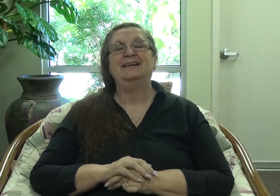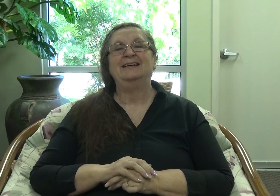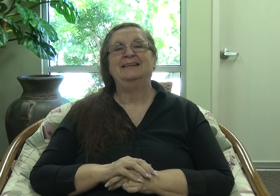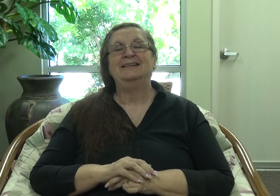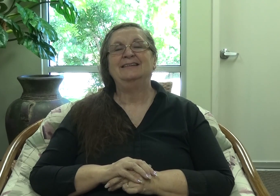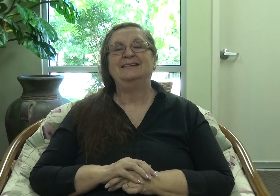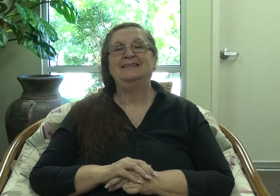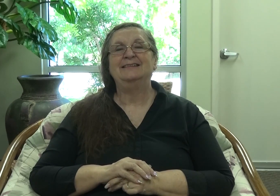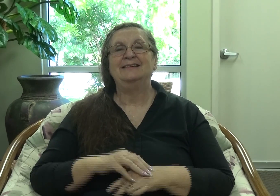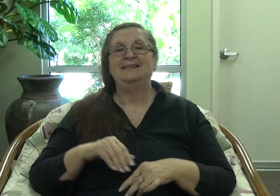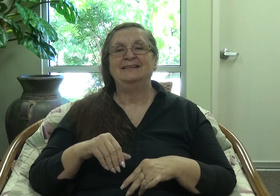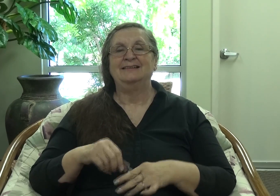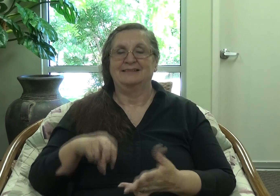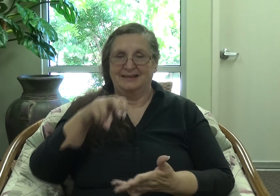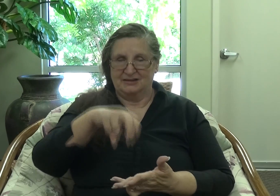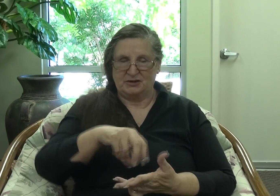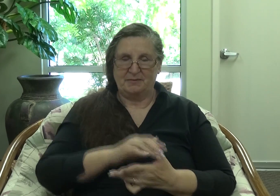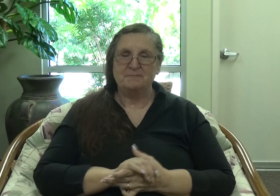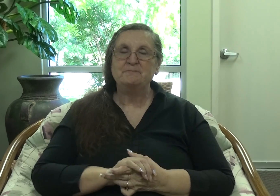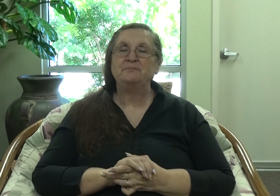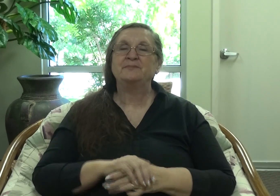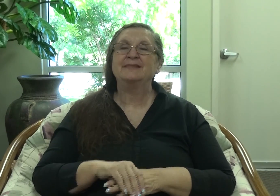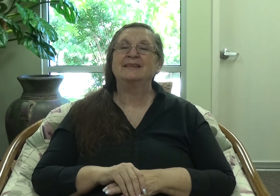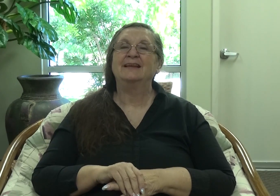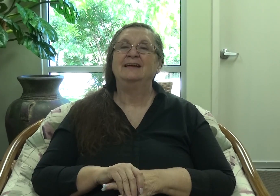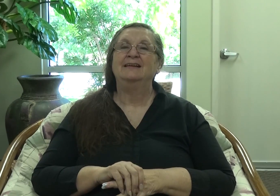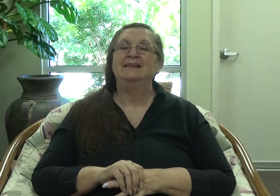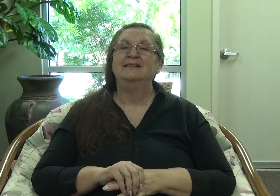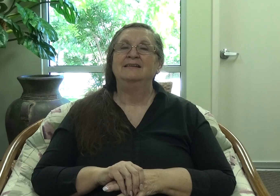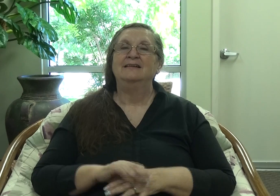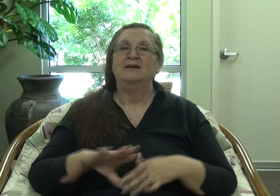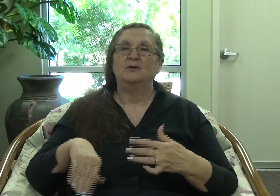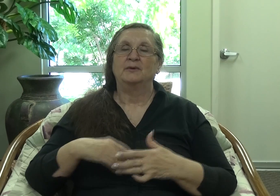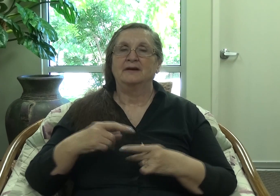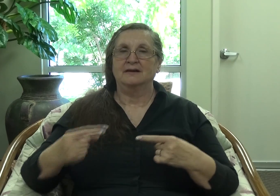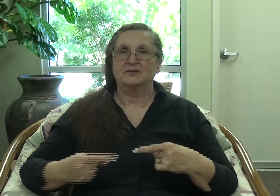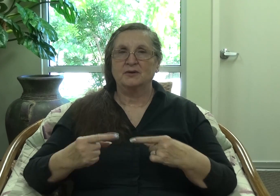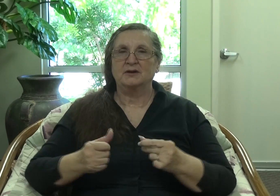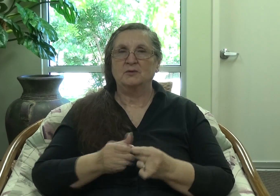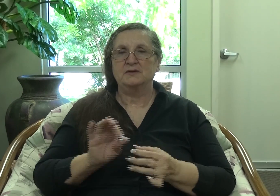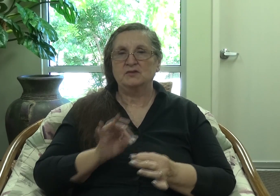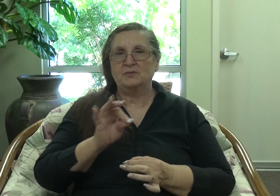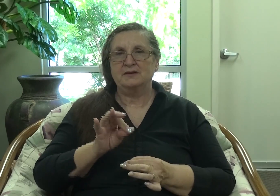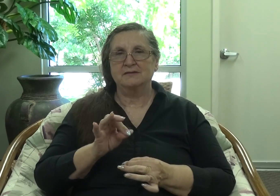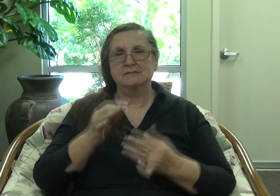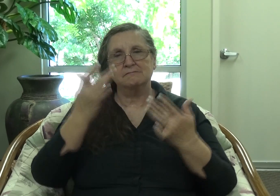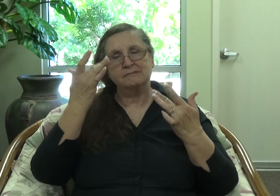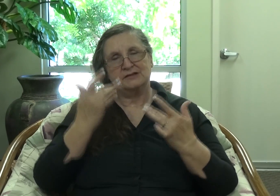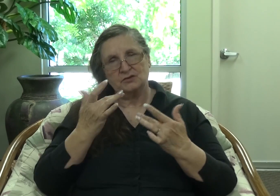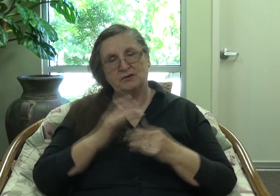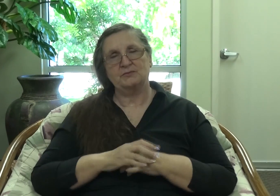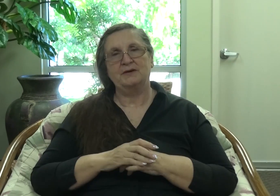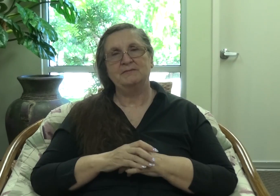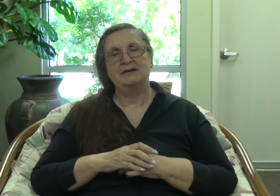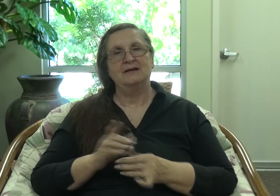said, let's go ahead and jump right in. So, we all struggle with spiritual discouragement. Sometimes our